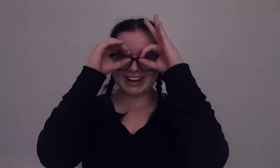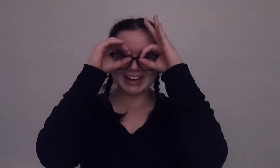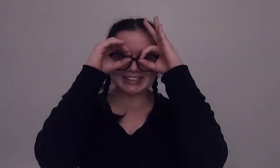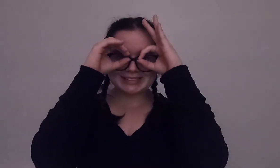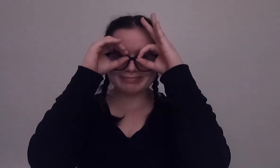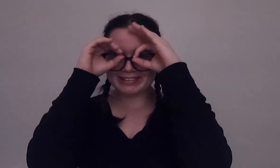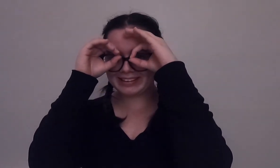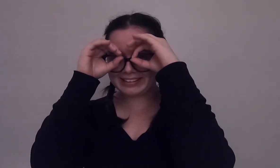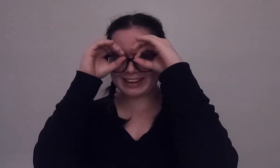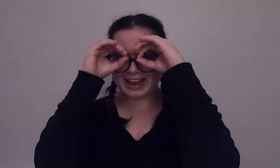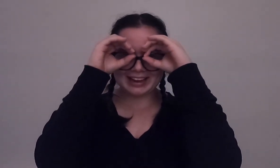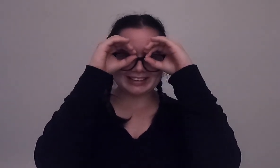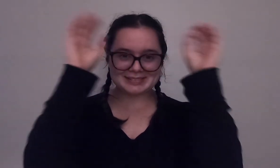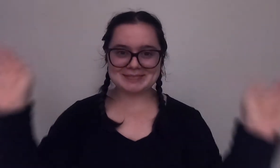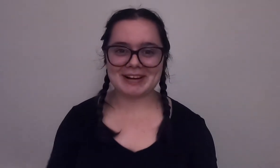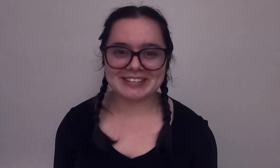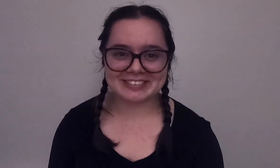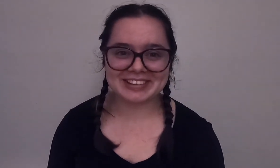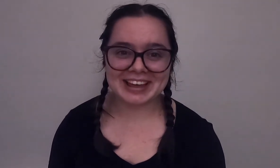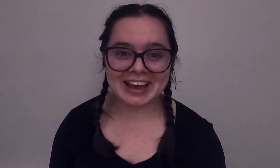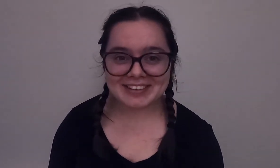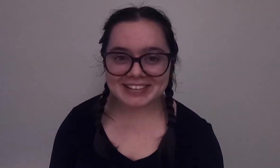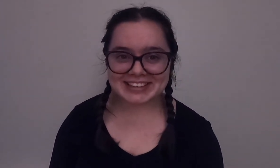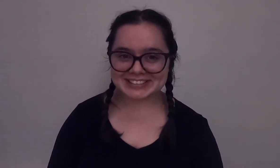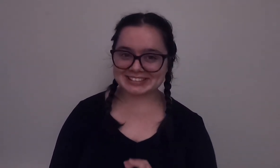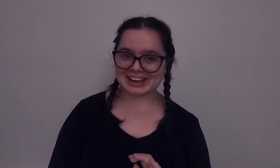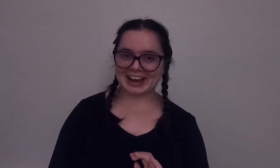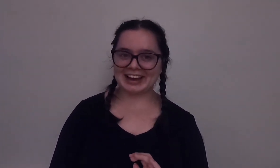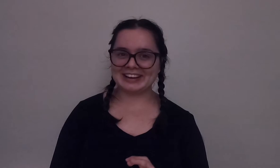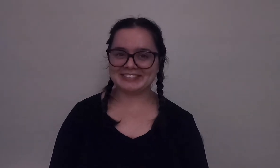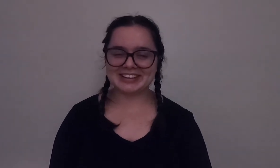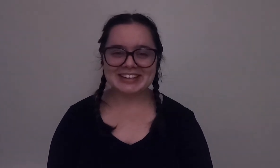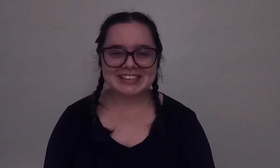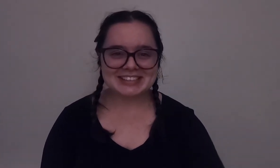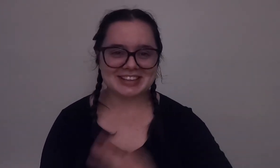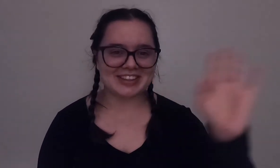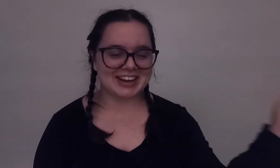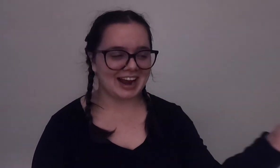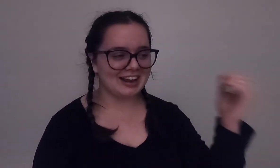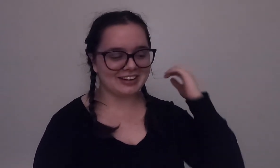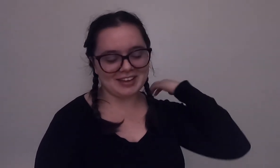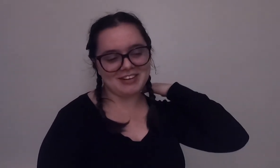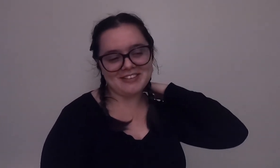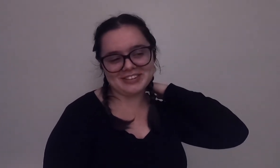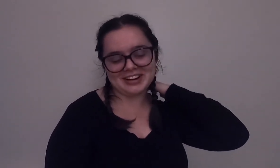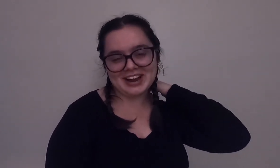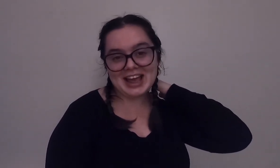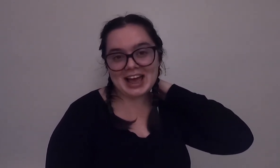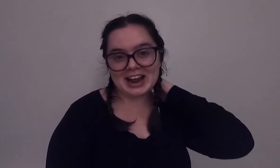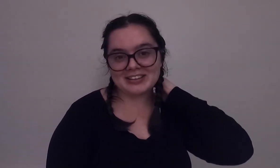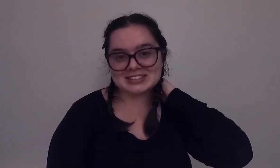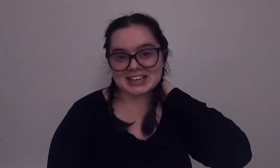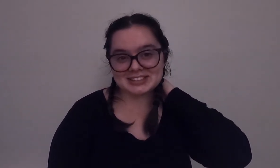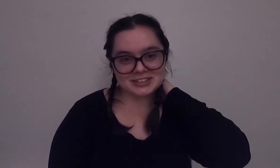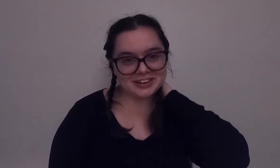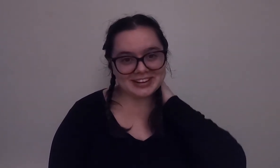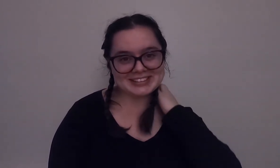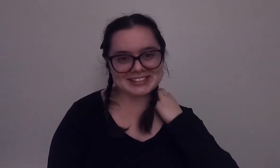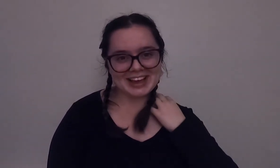husband I get to be partnered with him on this dive so then kyler came over and I was like did you hear what he said